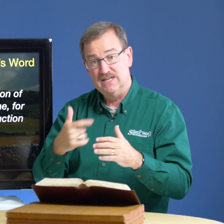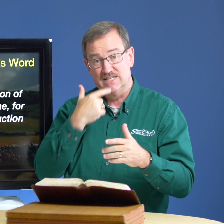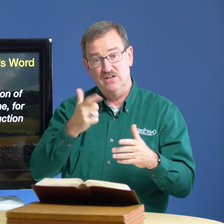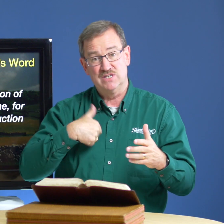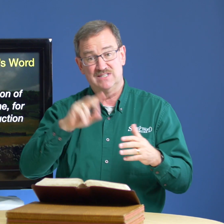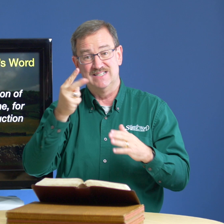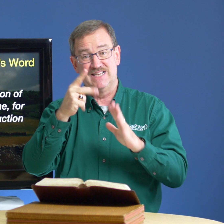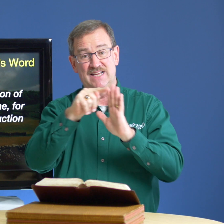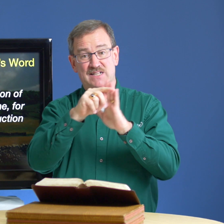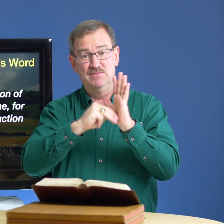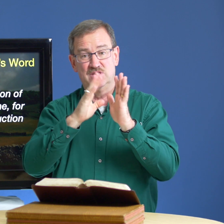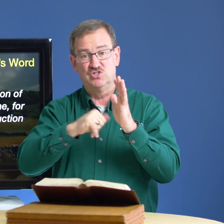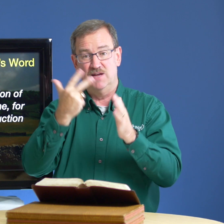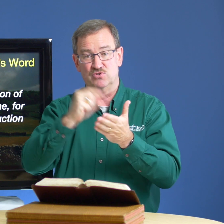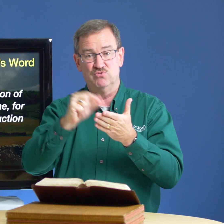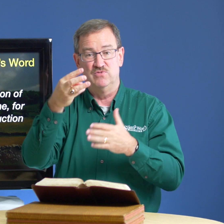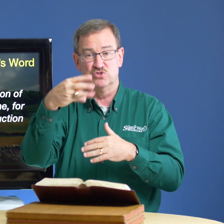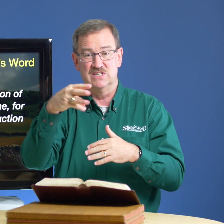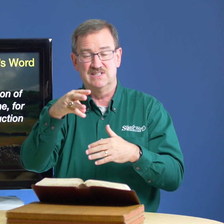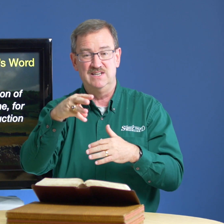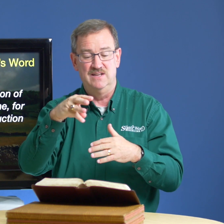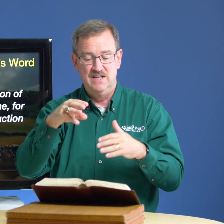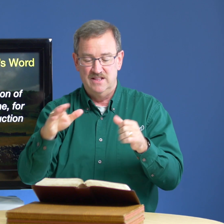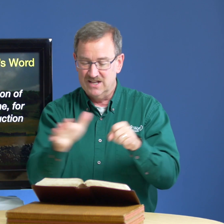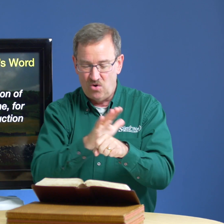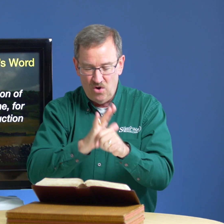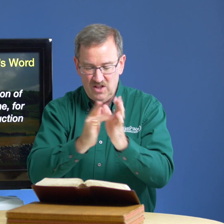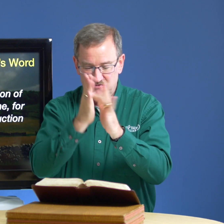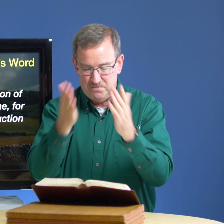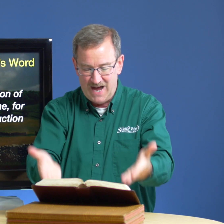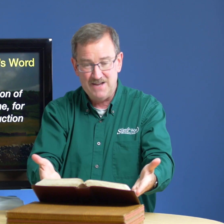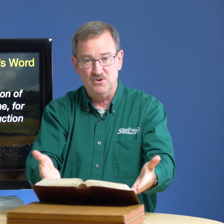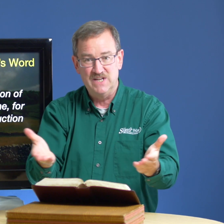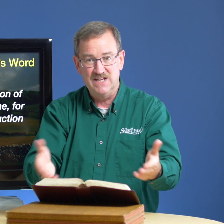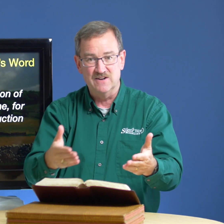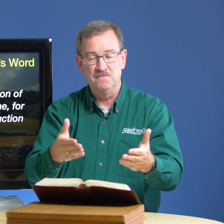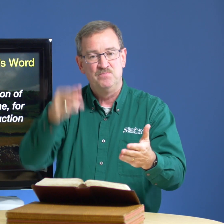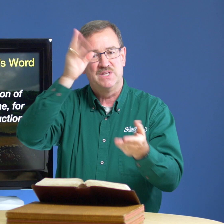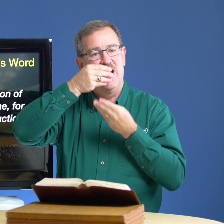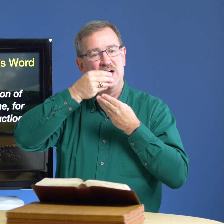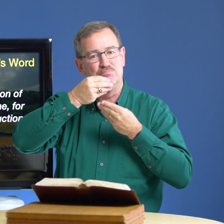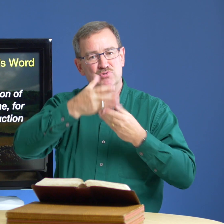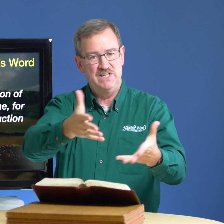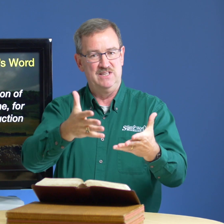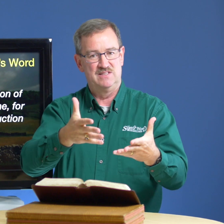it tells us in second timothy chapter 3 verse 16 that all of the bible here god breathed